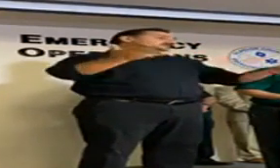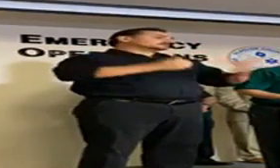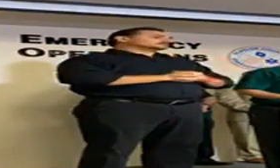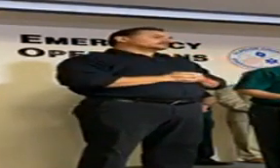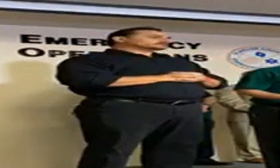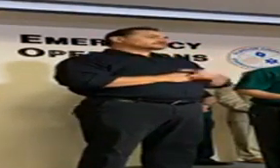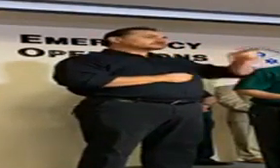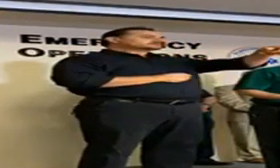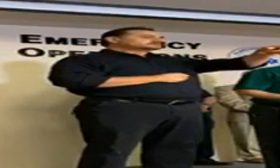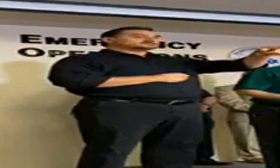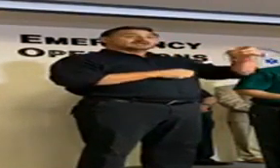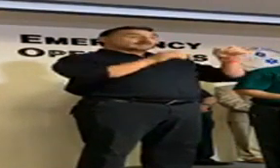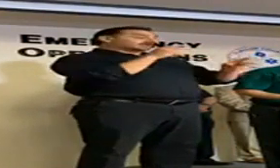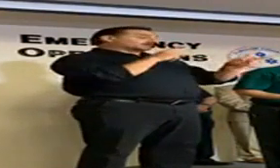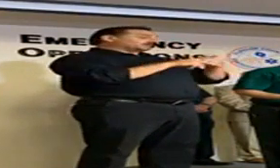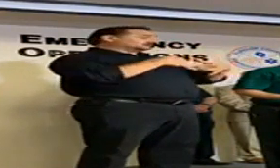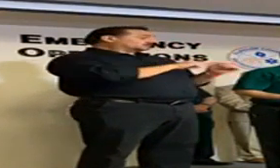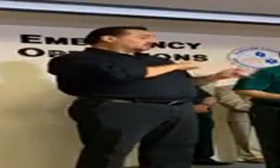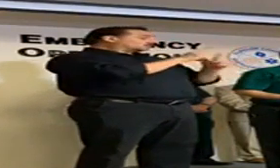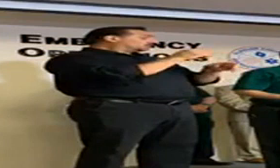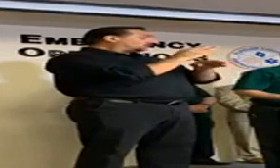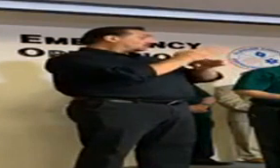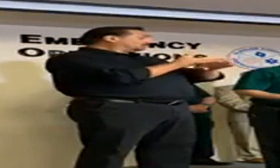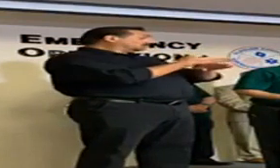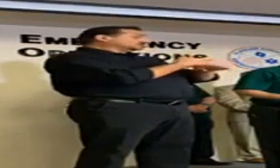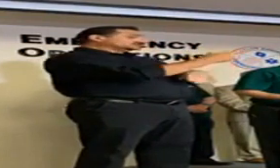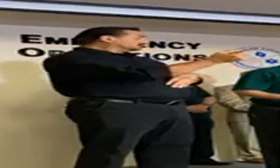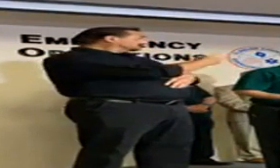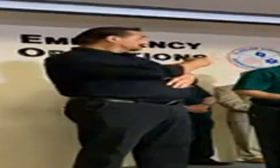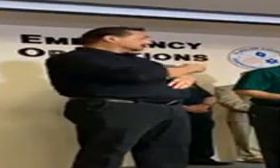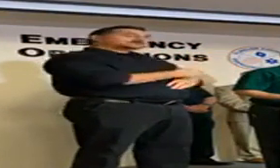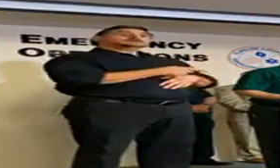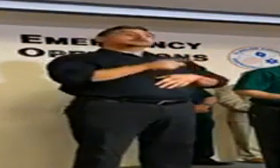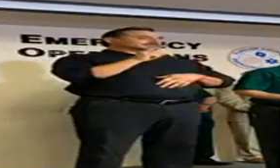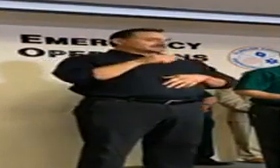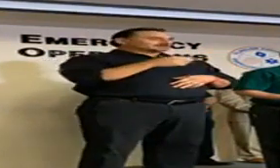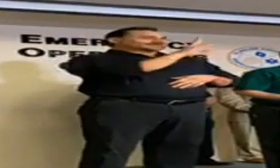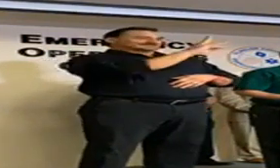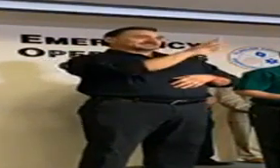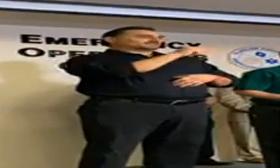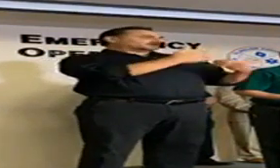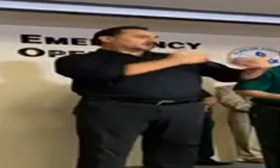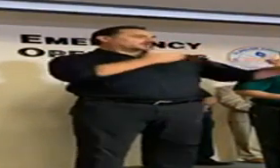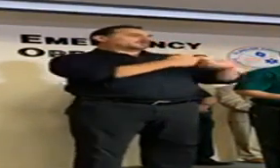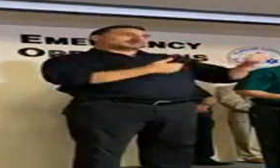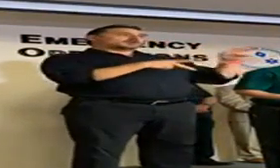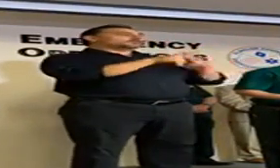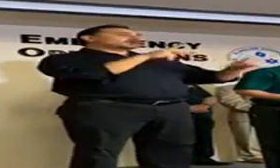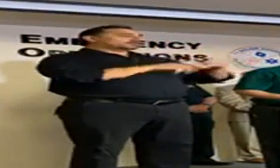Do people still go to the beach? Yes. But I would just keep that social distancing, stay six feet away from somebody else.